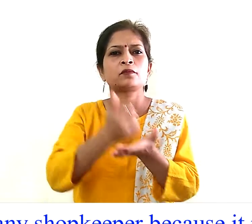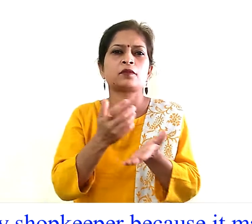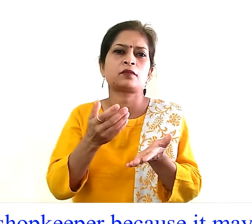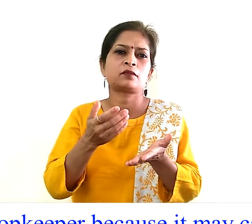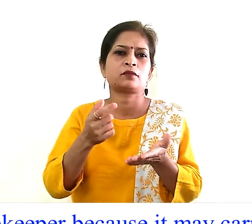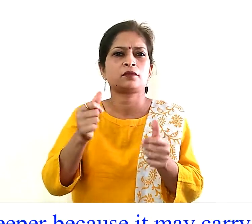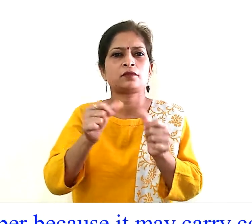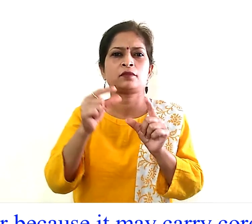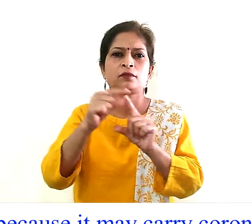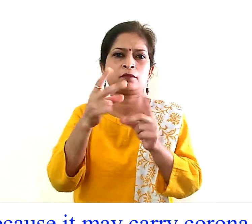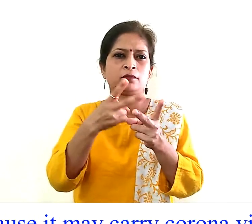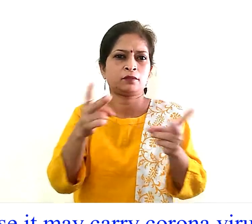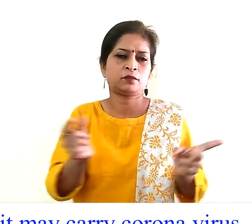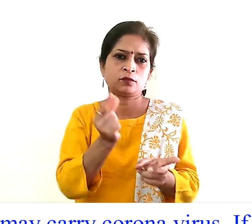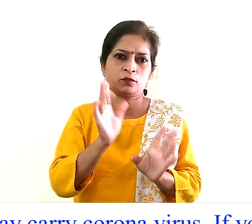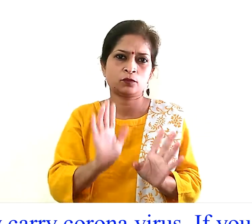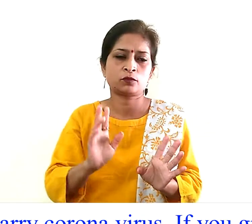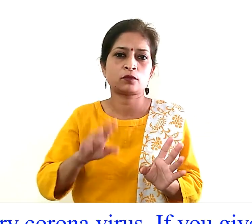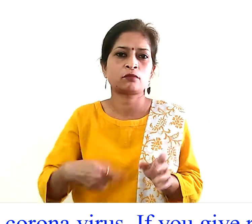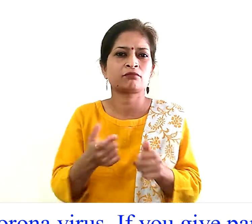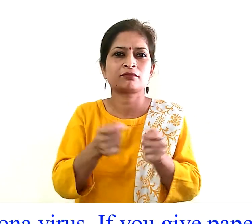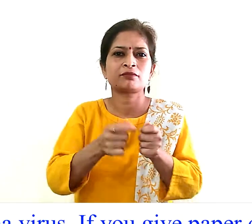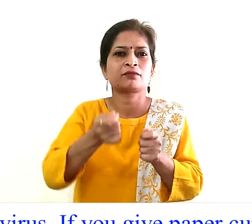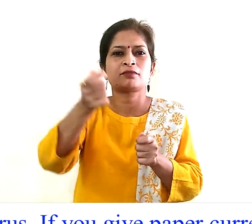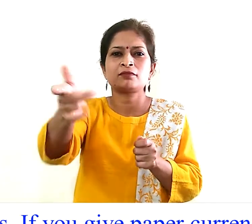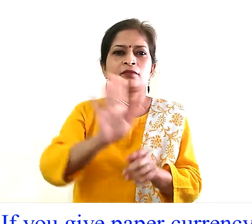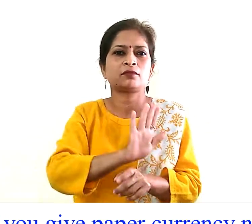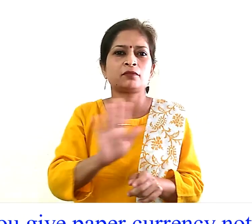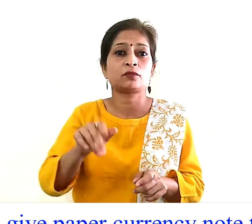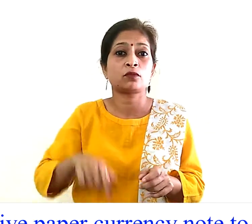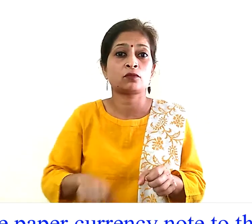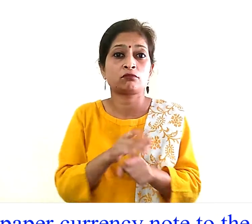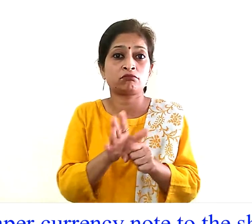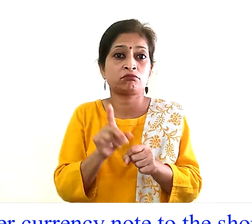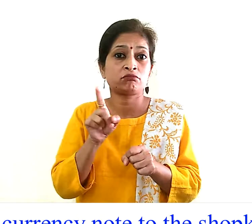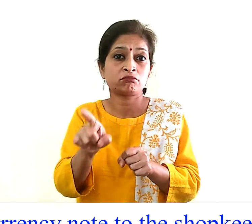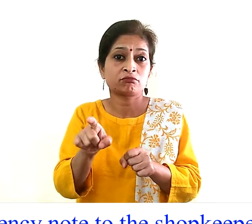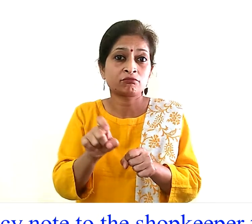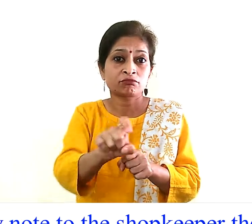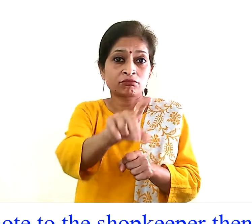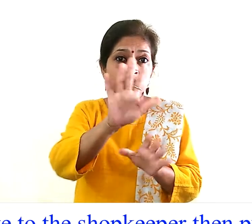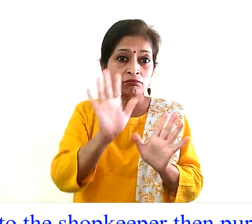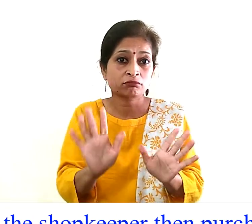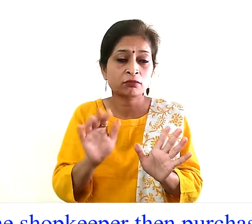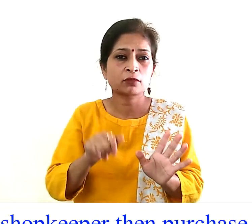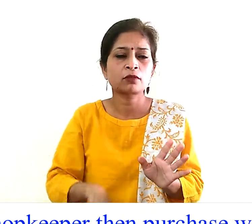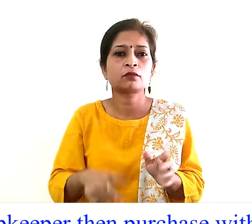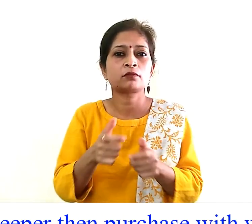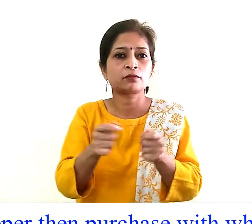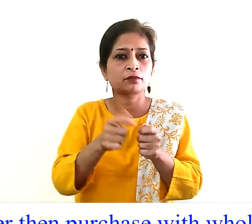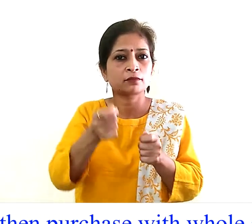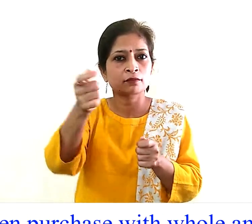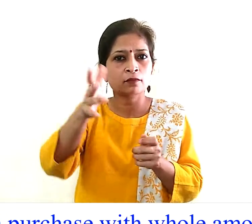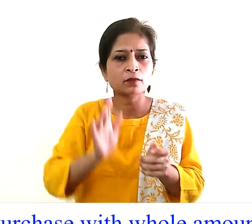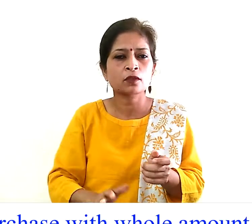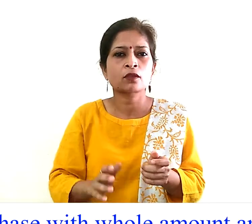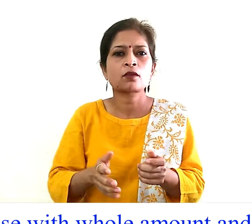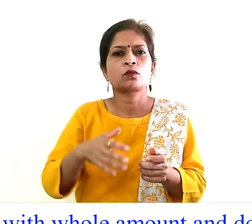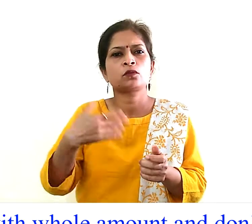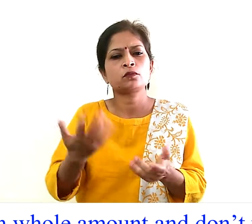shopkeeper because it may carry coronavirus if you give paper currency note to the shopkeeper then purchase with whole amount